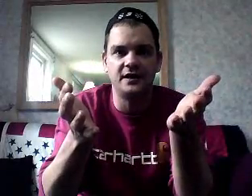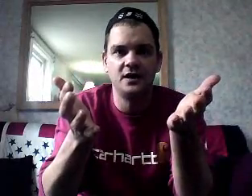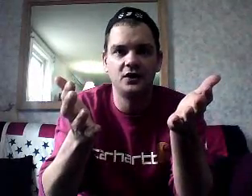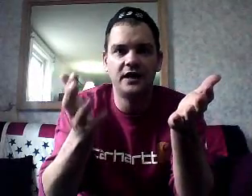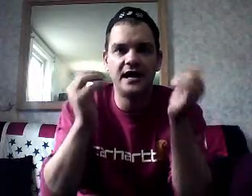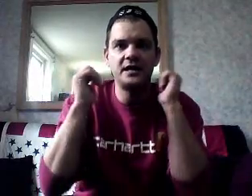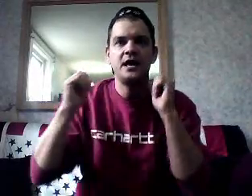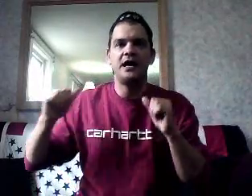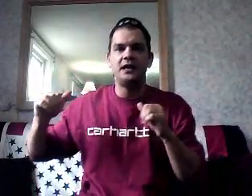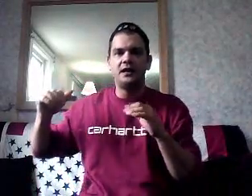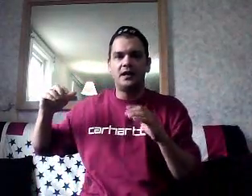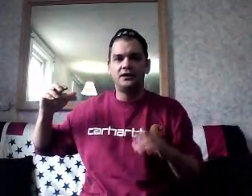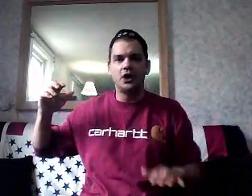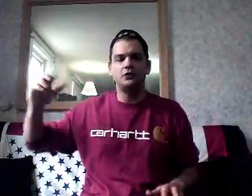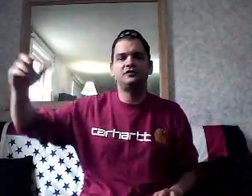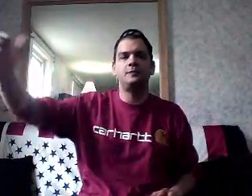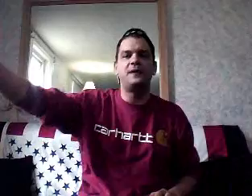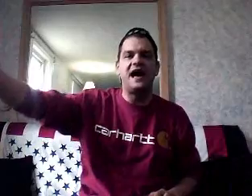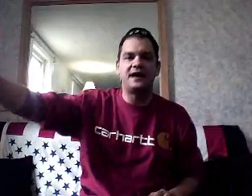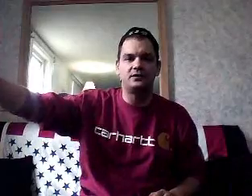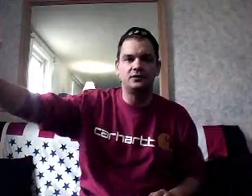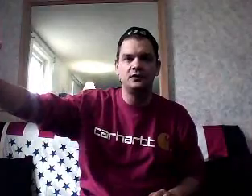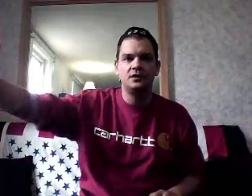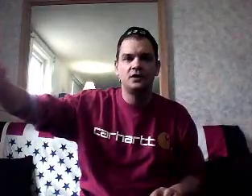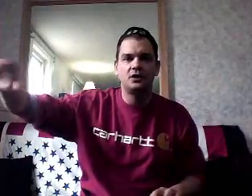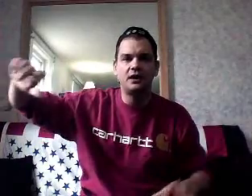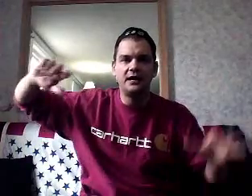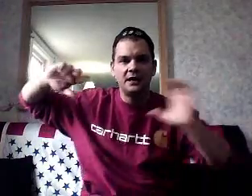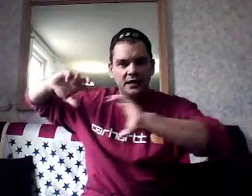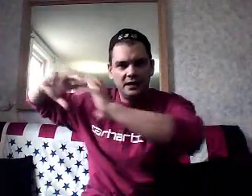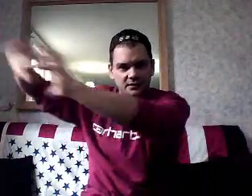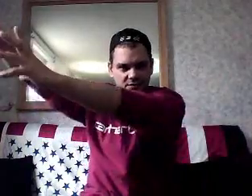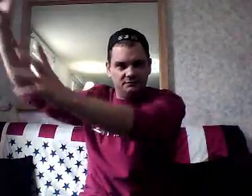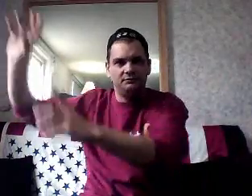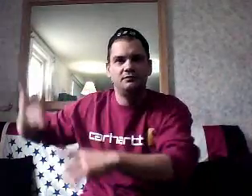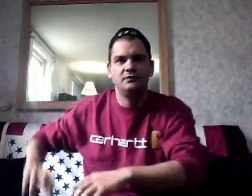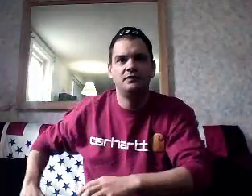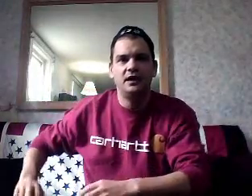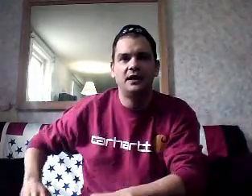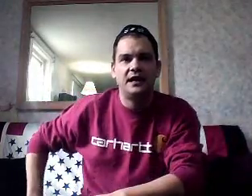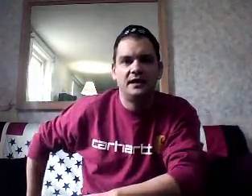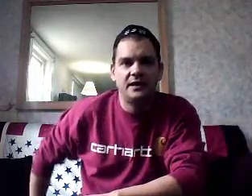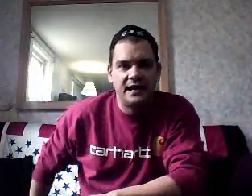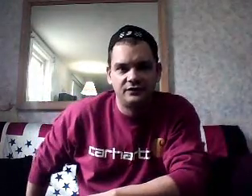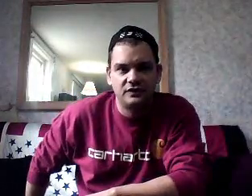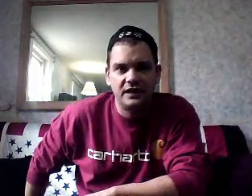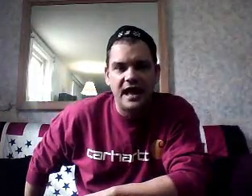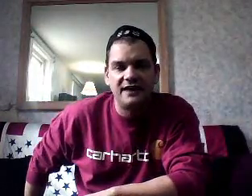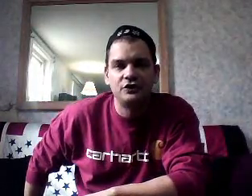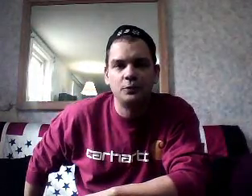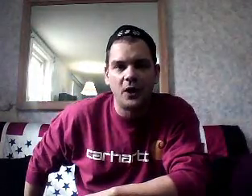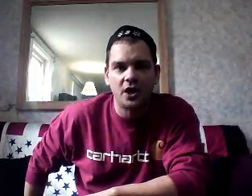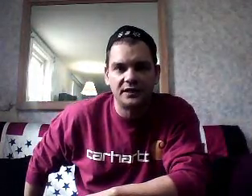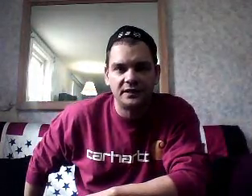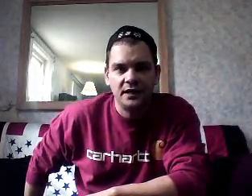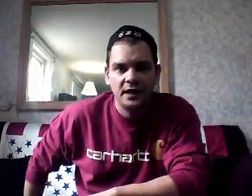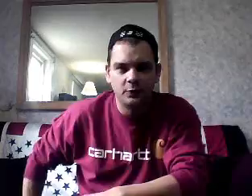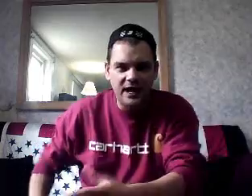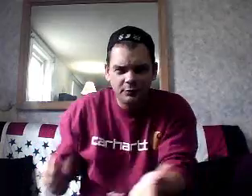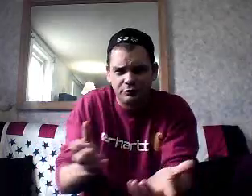it, okay? And go to battle, all right, and actually have a new party. And what I would